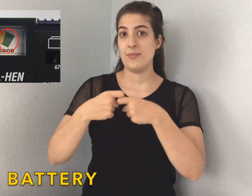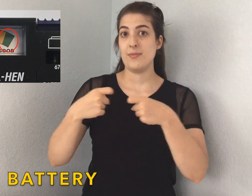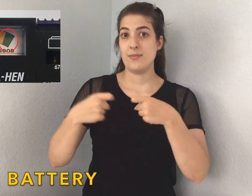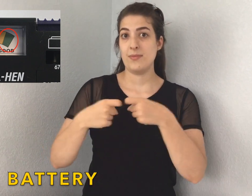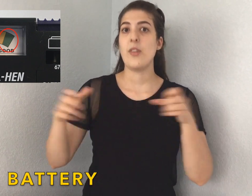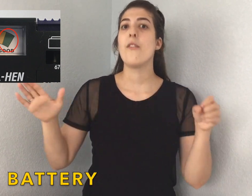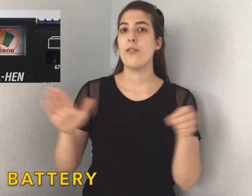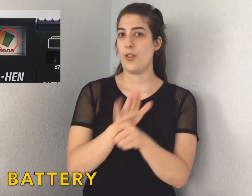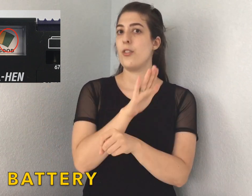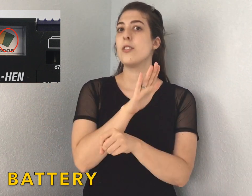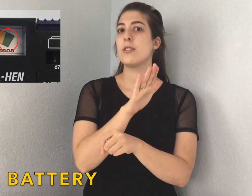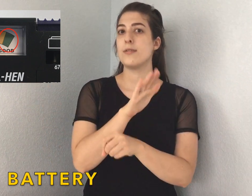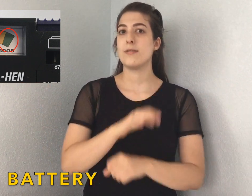Full battery.